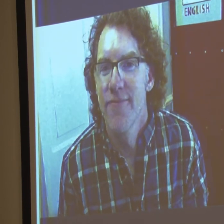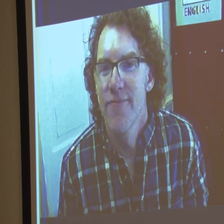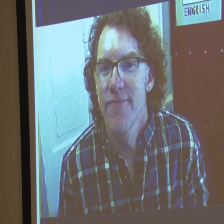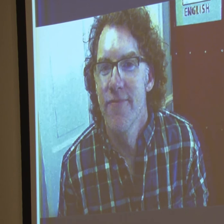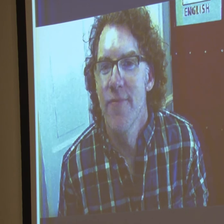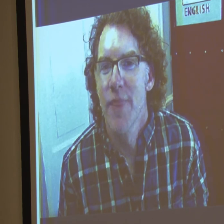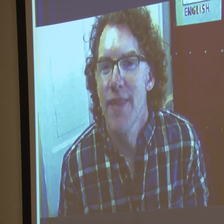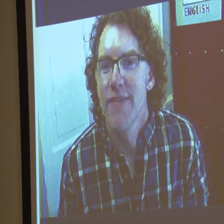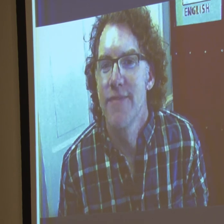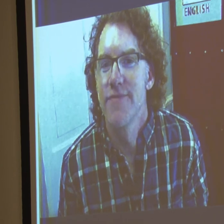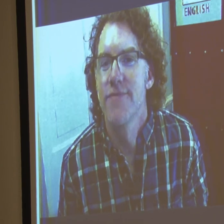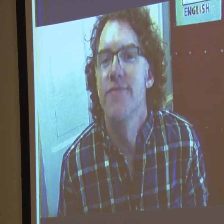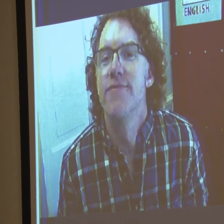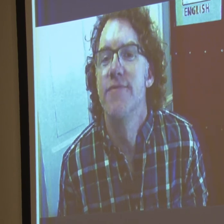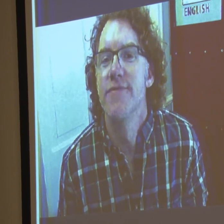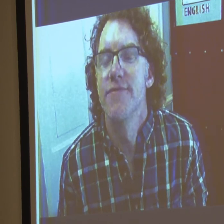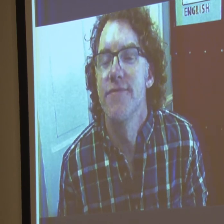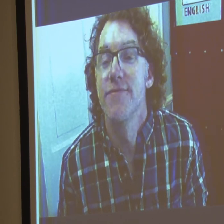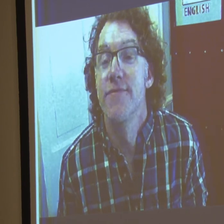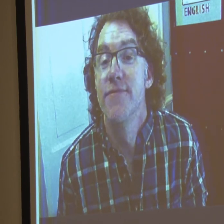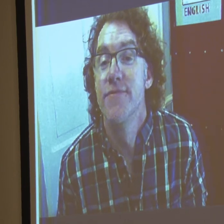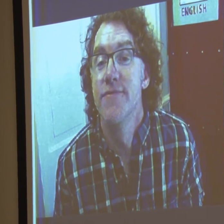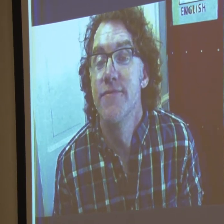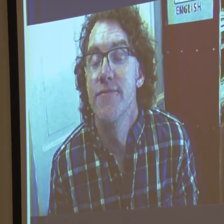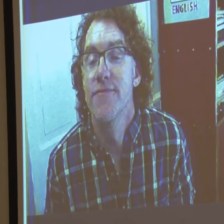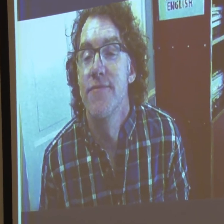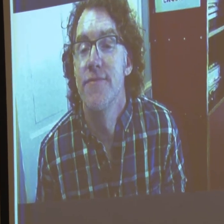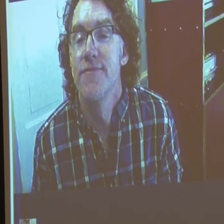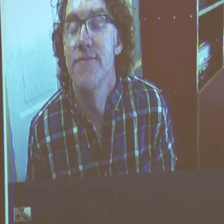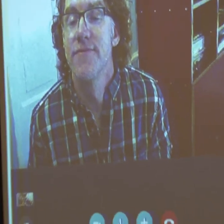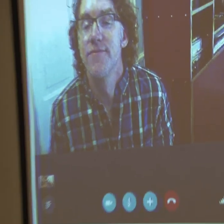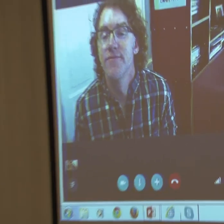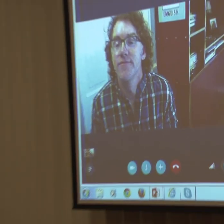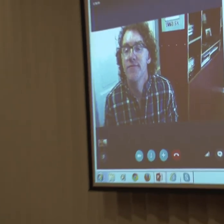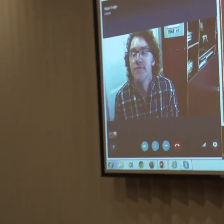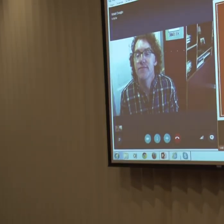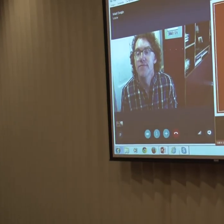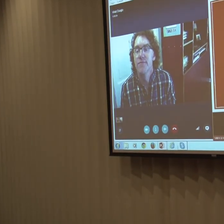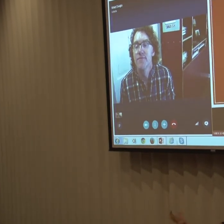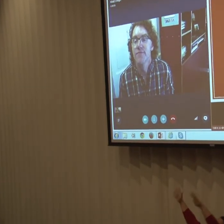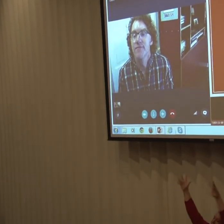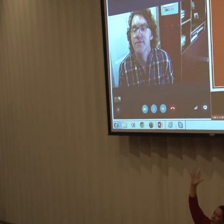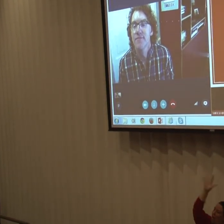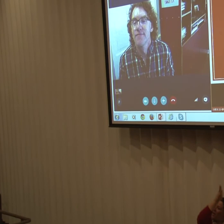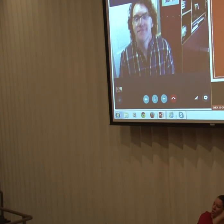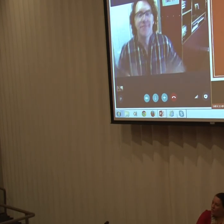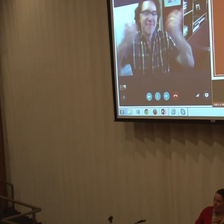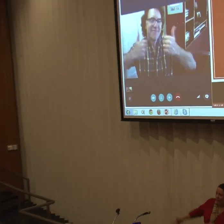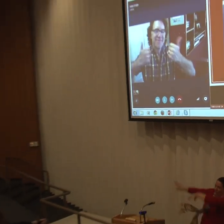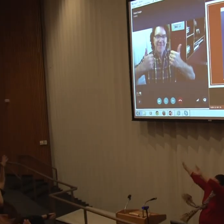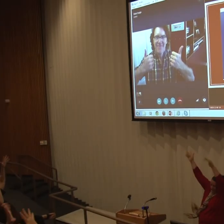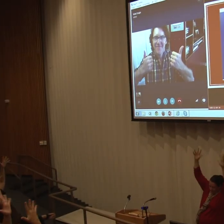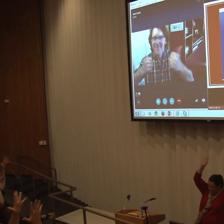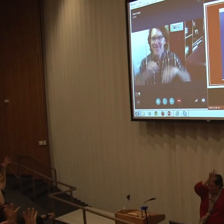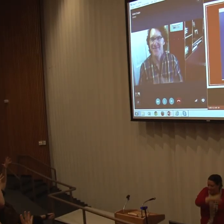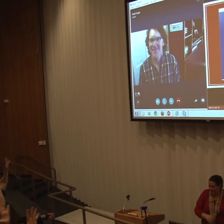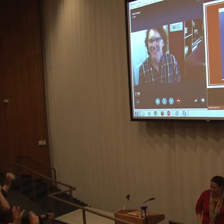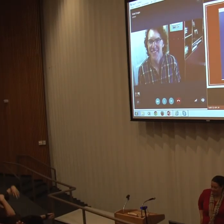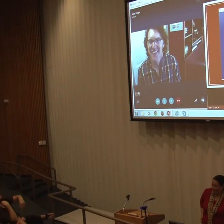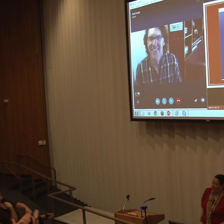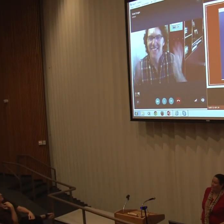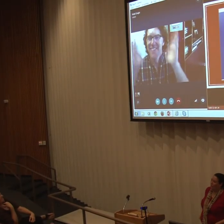Okay. Well, we're going to wrap up there on that very positive note. Can everyone give a big round of applause